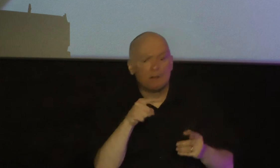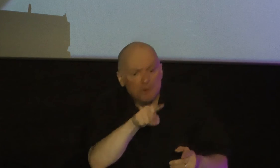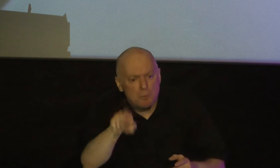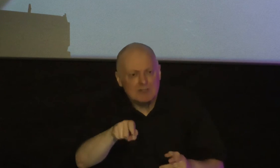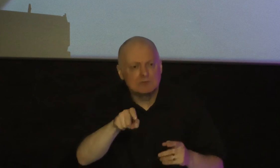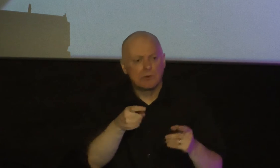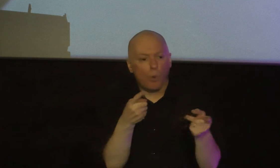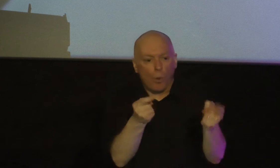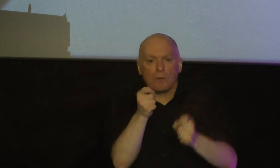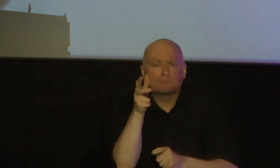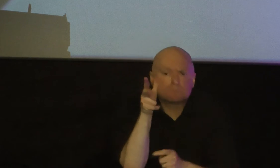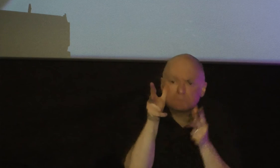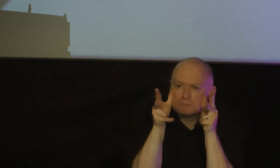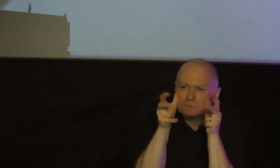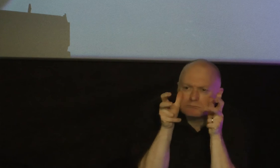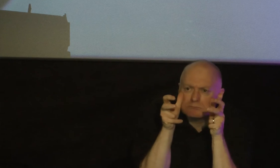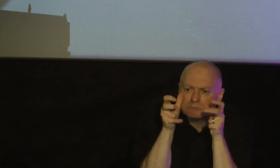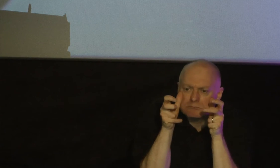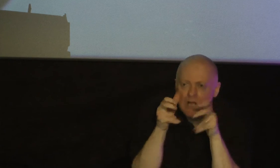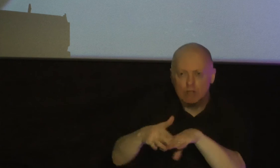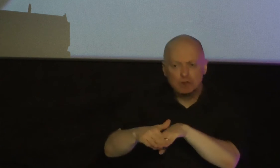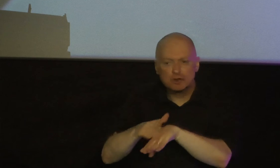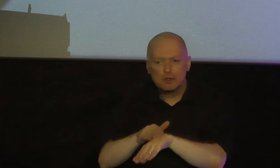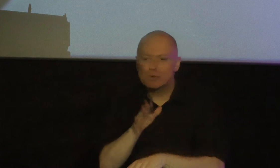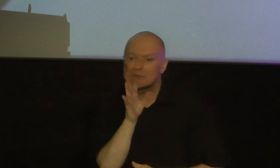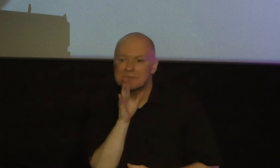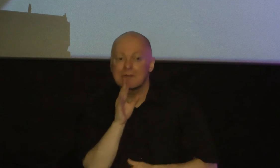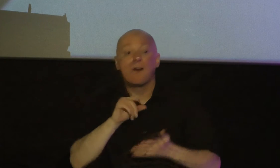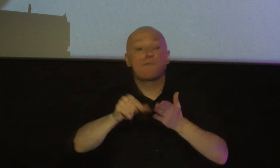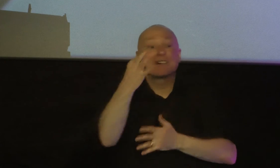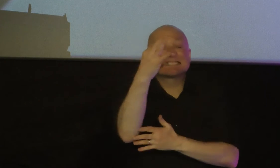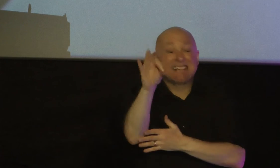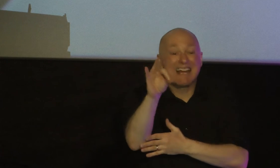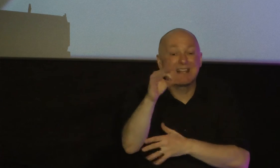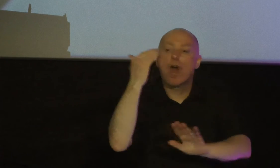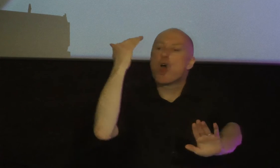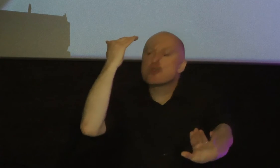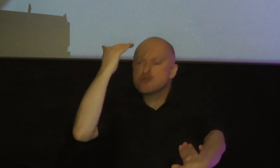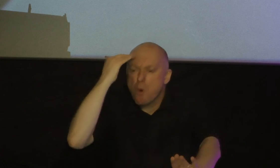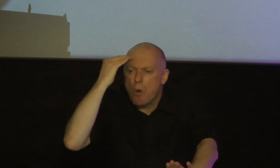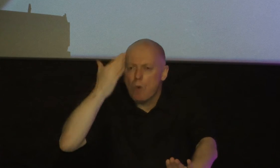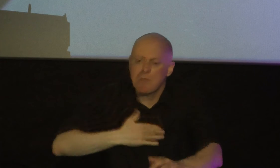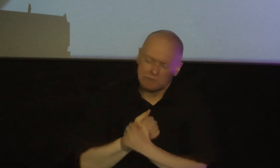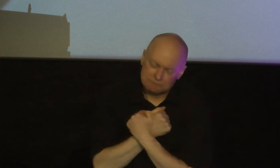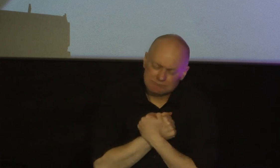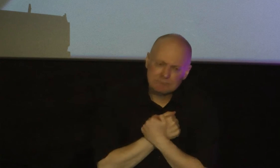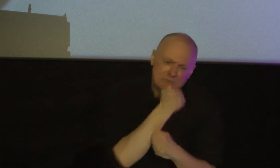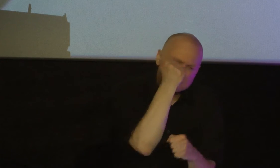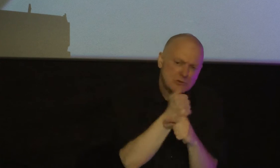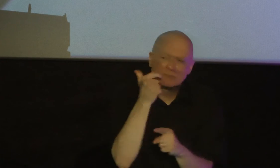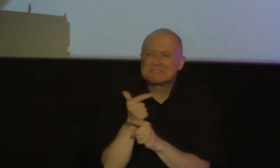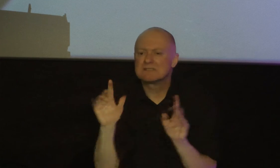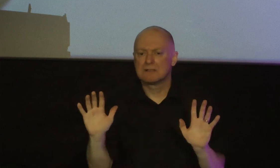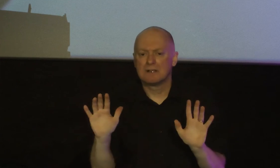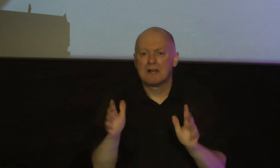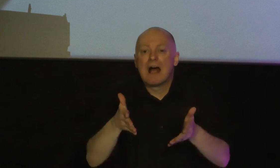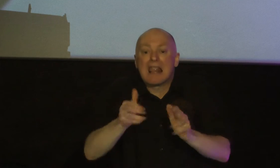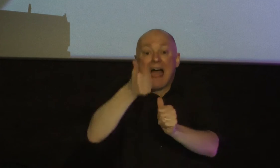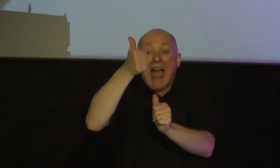and slow to speak notice verse 19 it says this know this my beloved brothers let every person